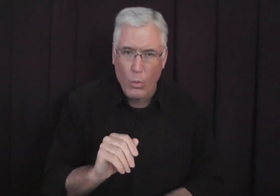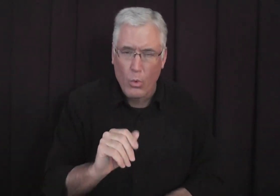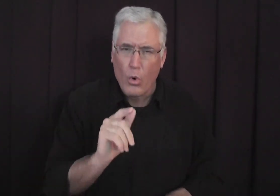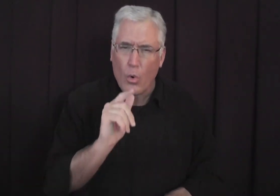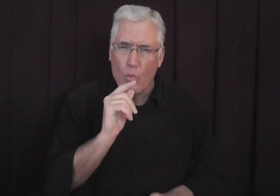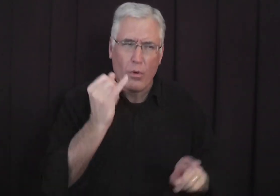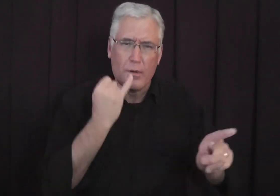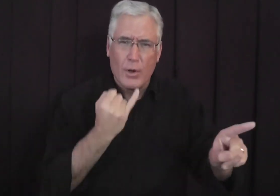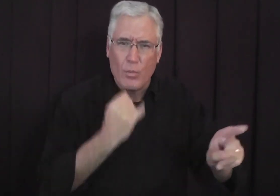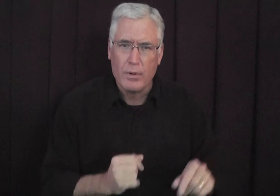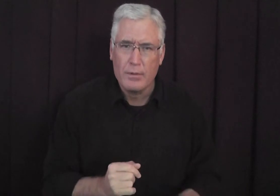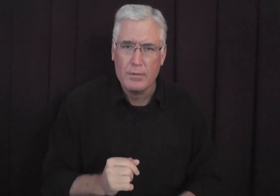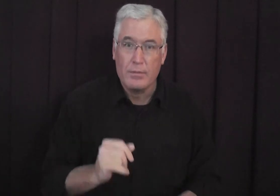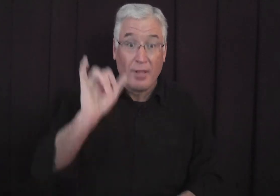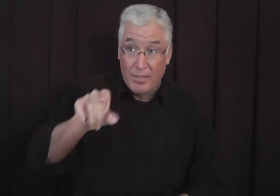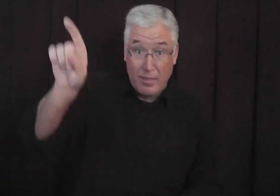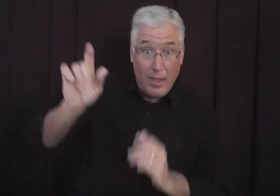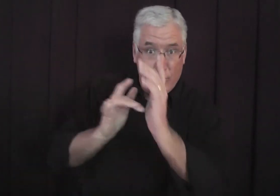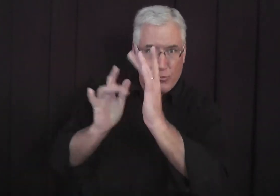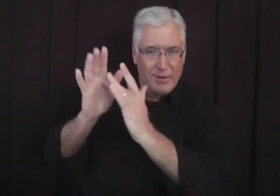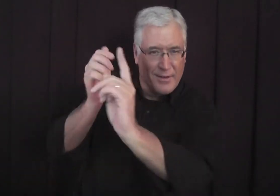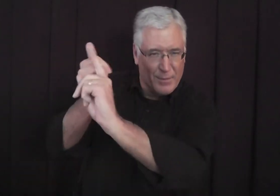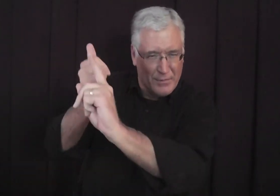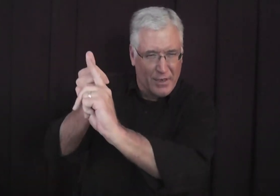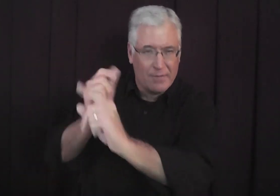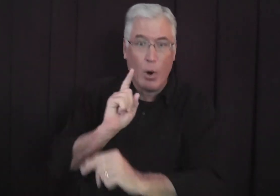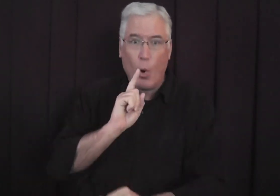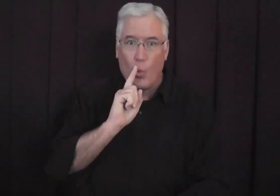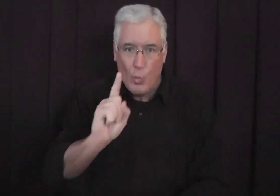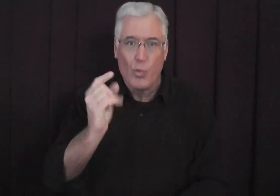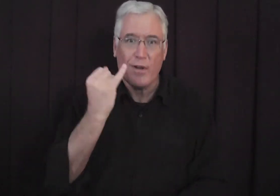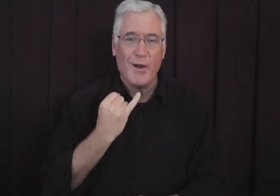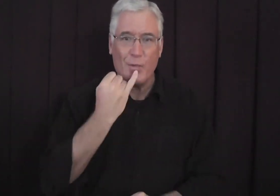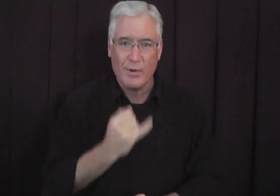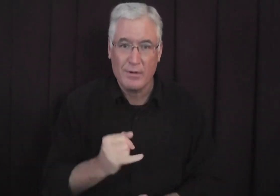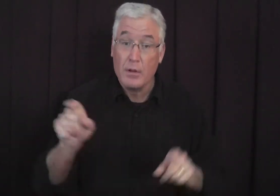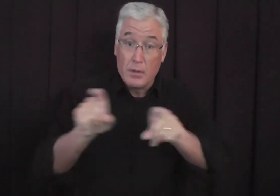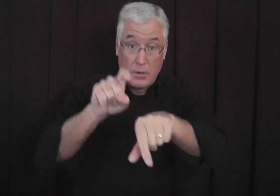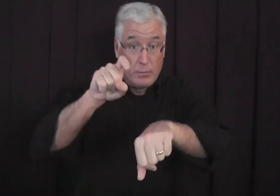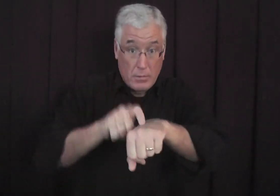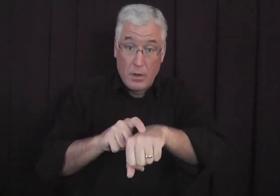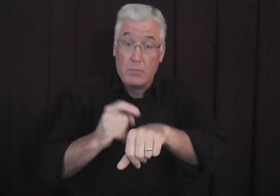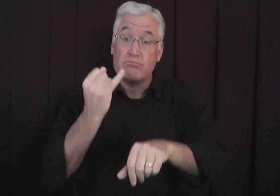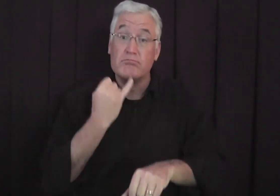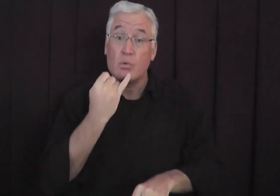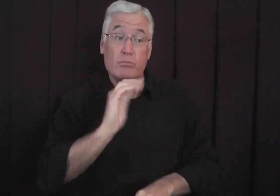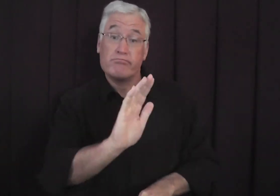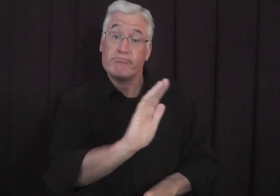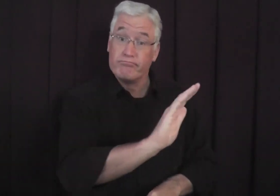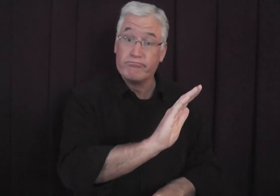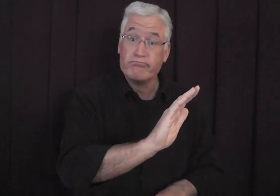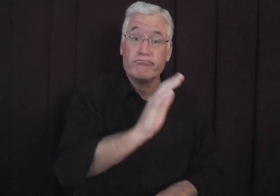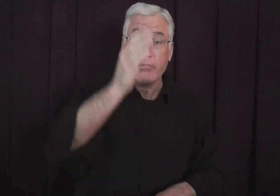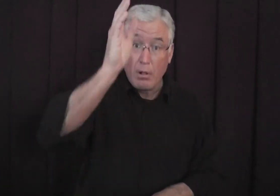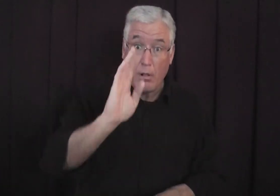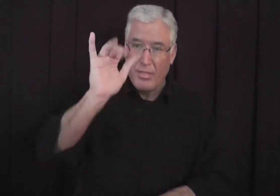no. So who is Israel? Israel is Jesus. Jesus himself is the true Israel. At that time,